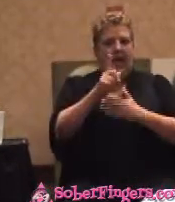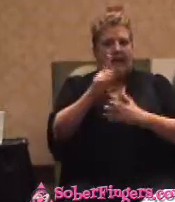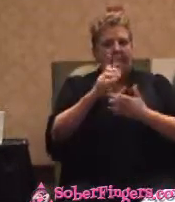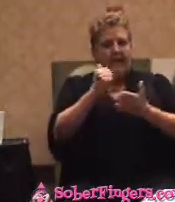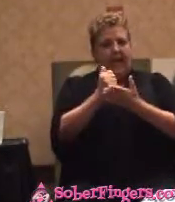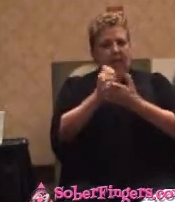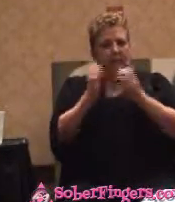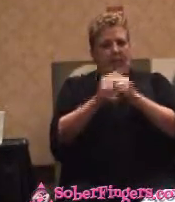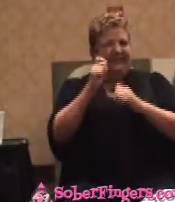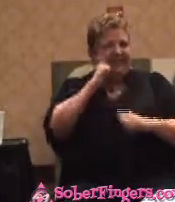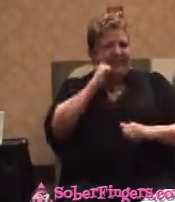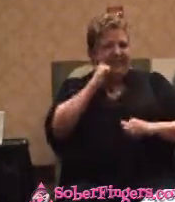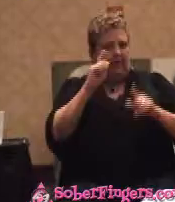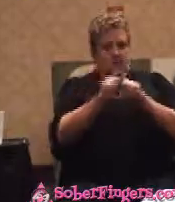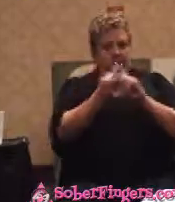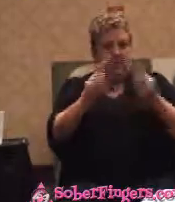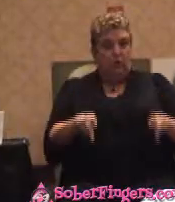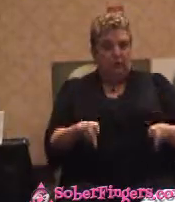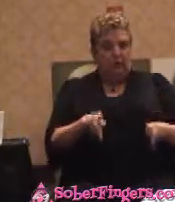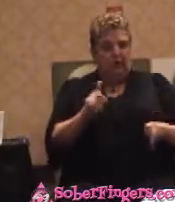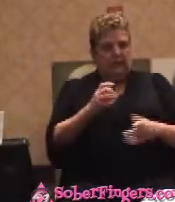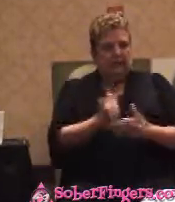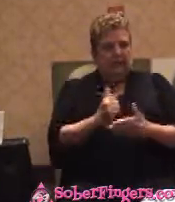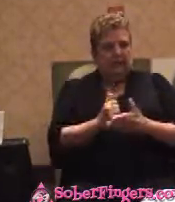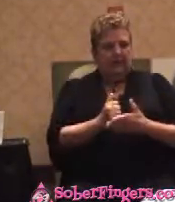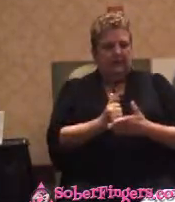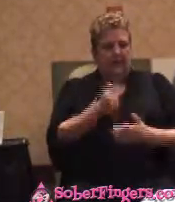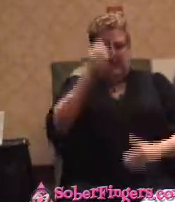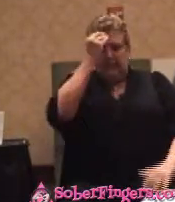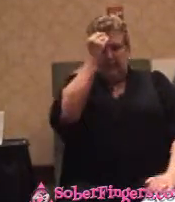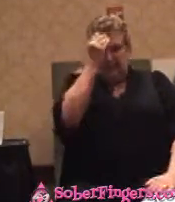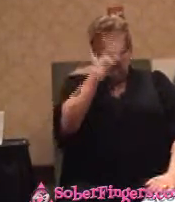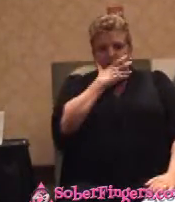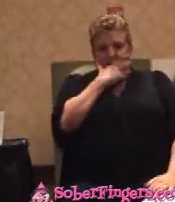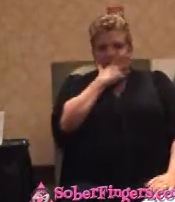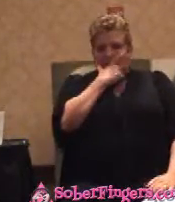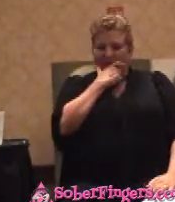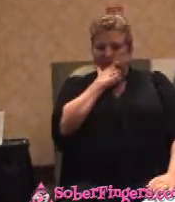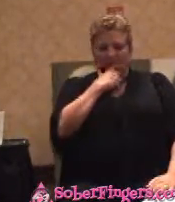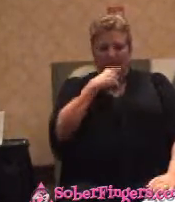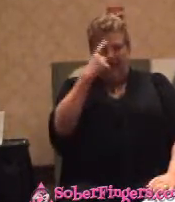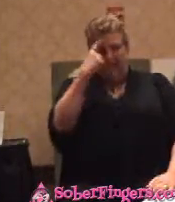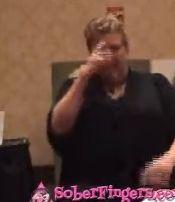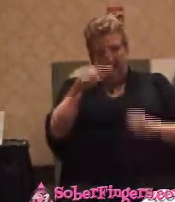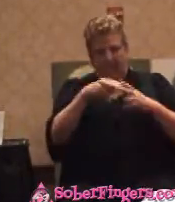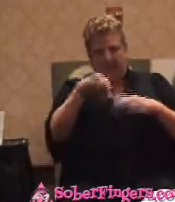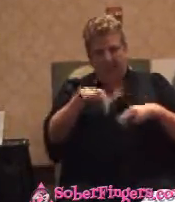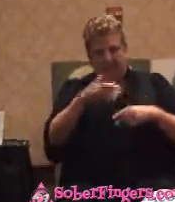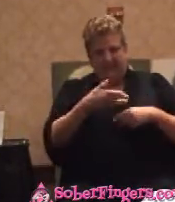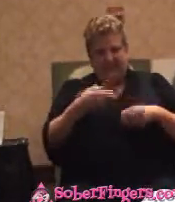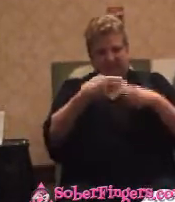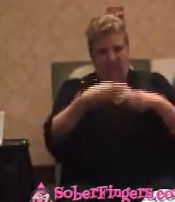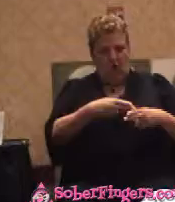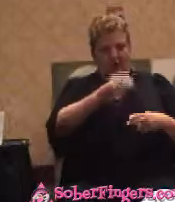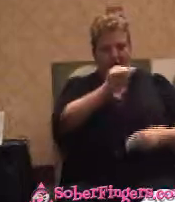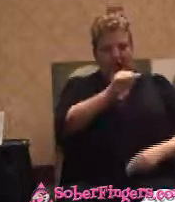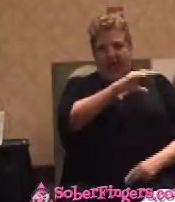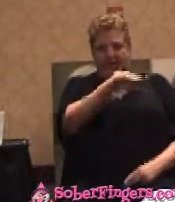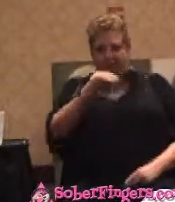human being. And I thought about this thing called ANA. And I called it ANA. And I got the most,